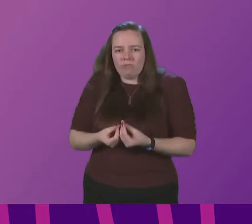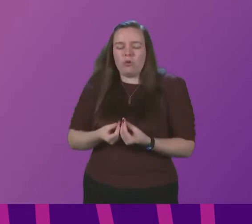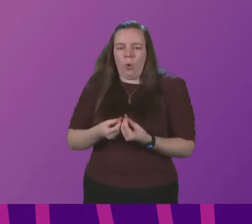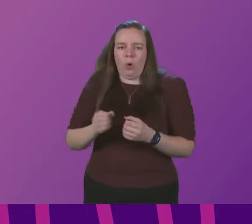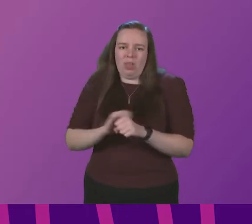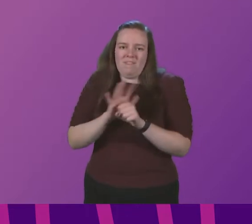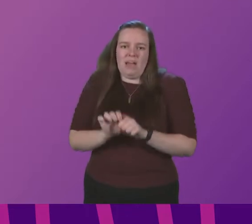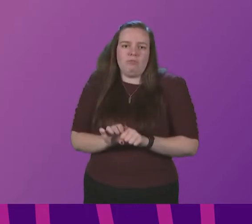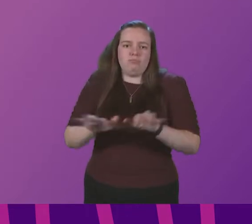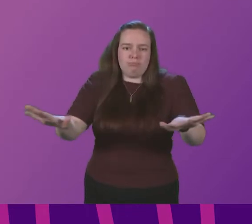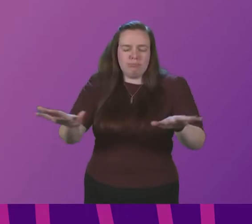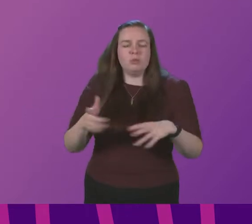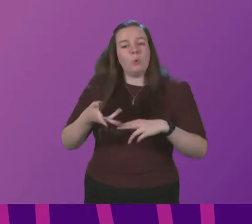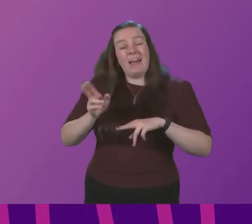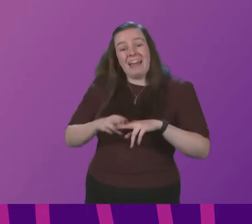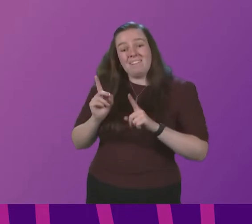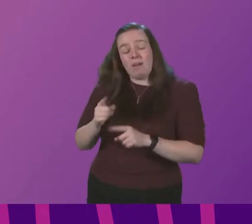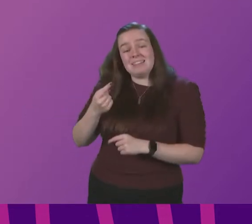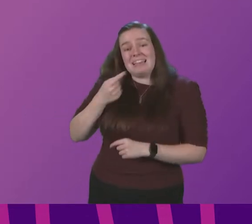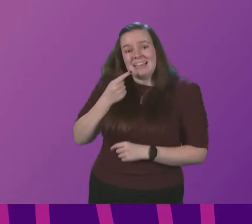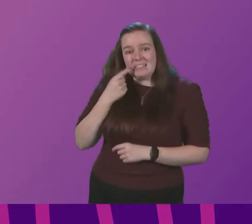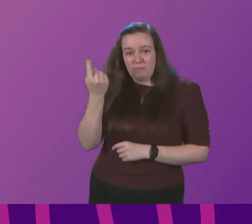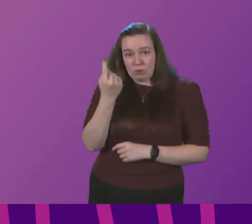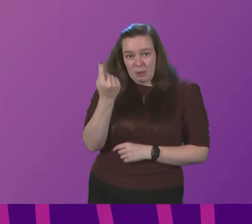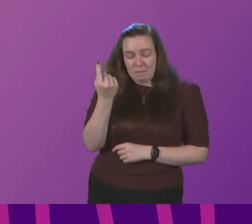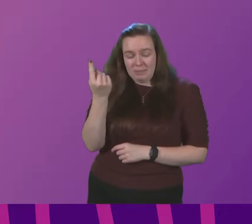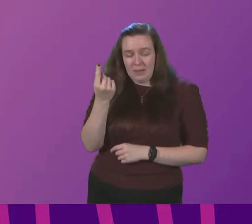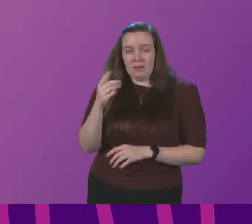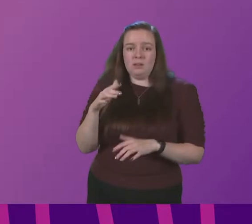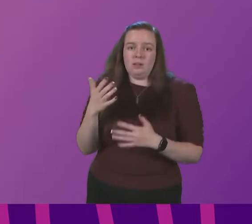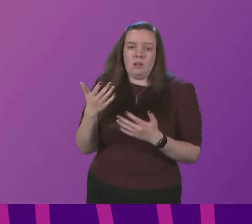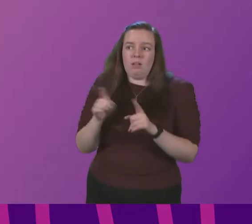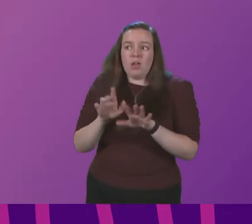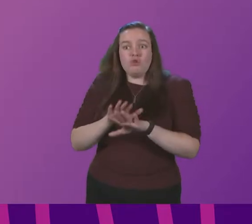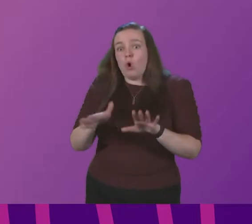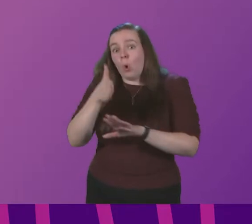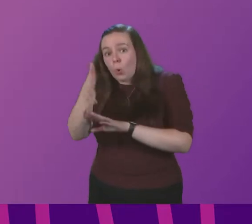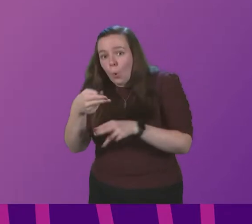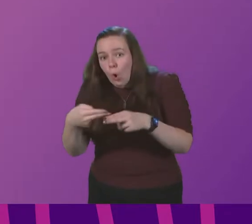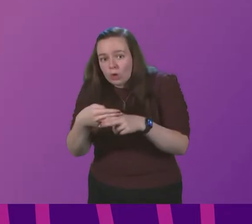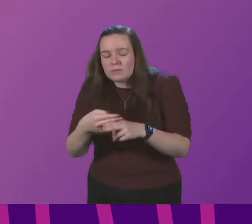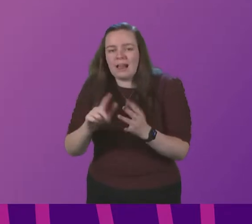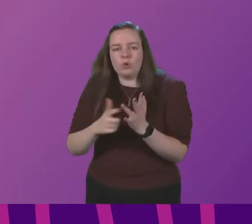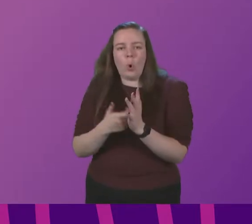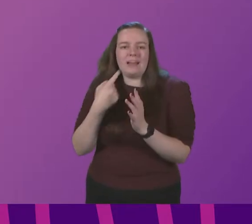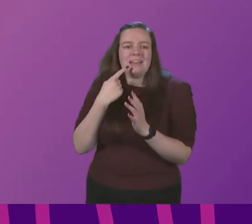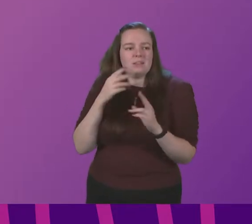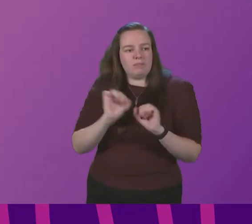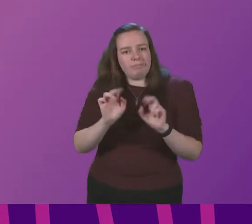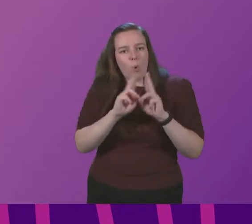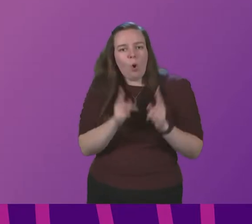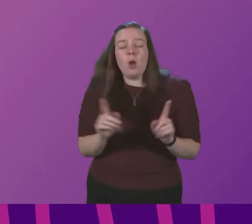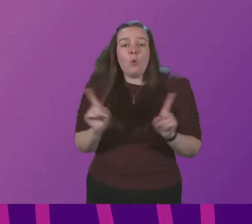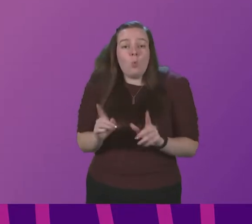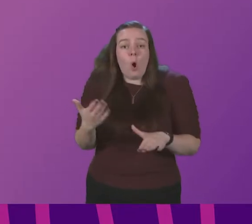virus to spread so if that is easier for somebody to do by not going to hospitality or if it is easier for them to do in their own home whatever works